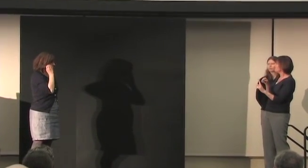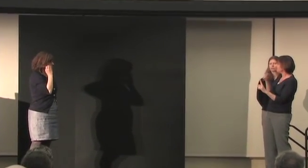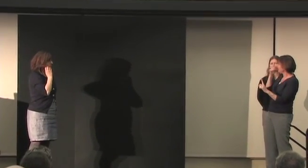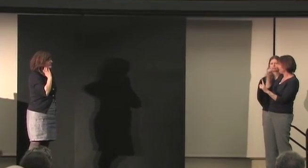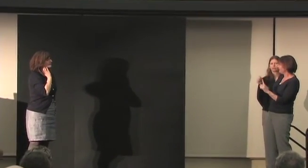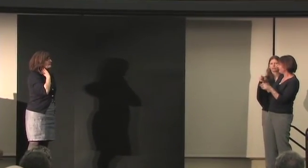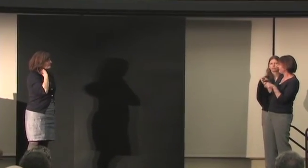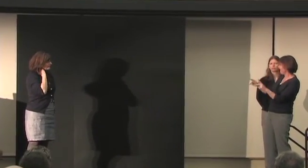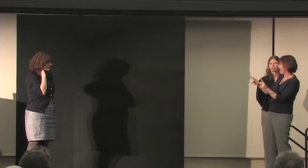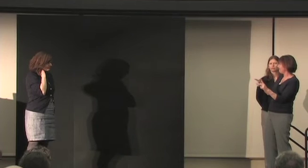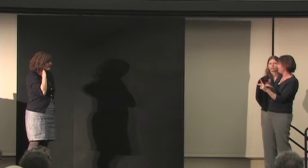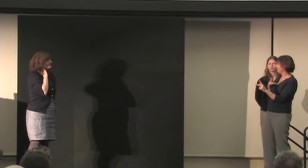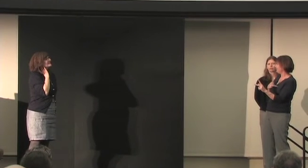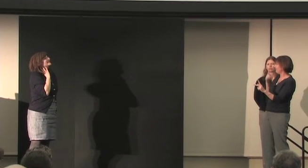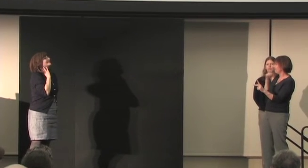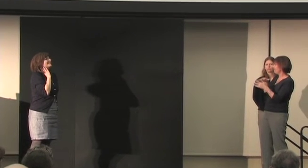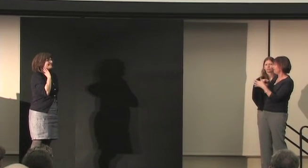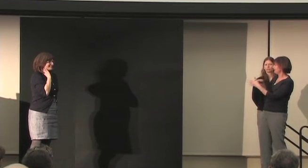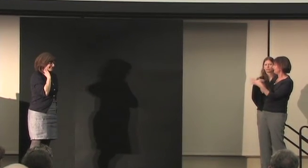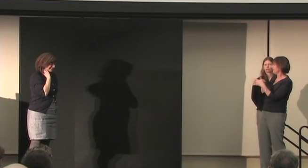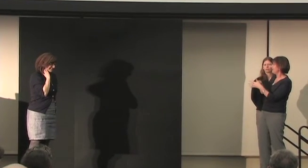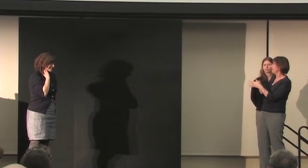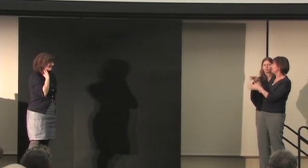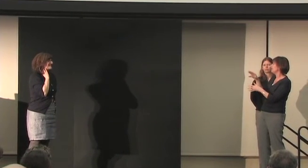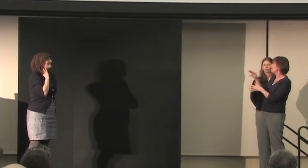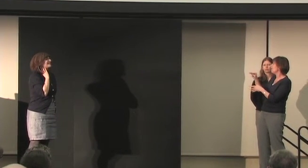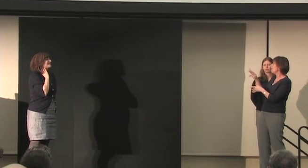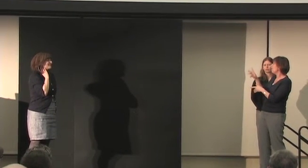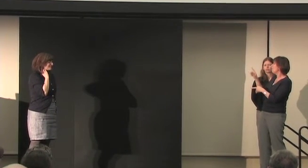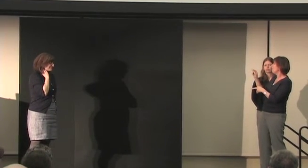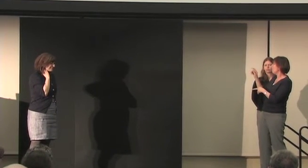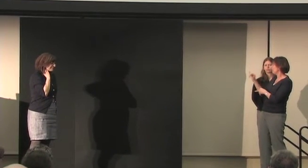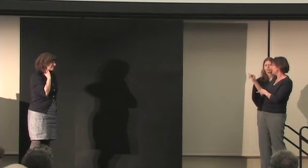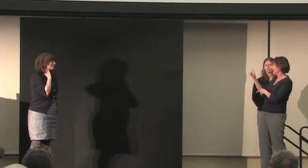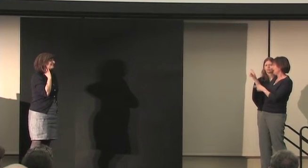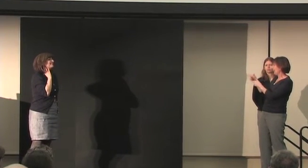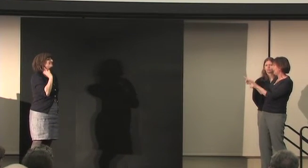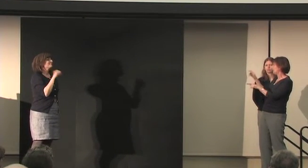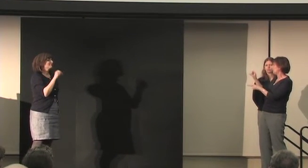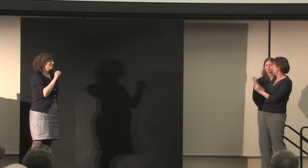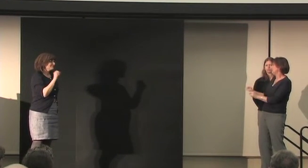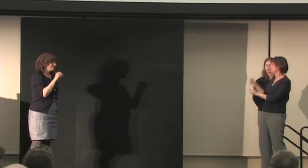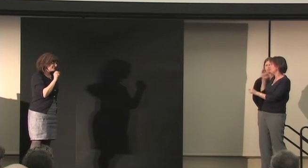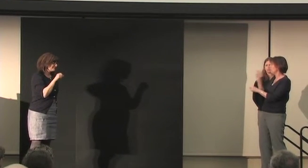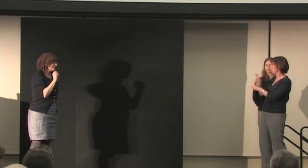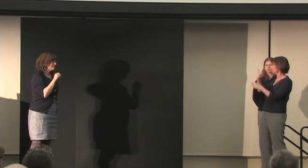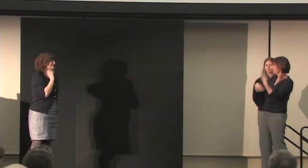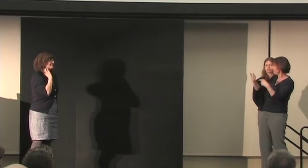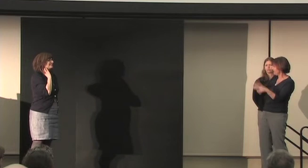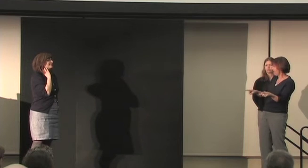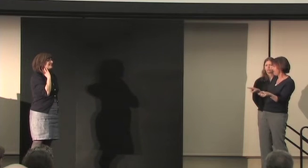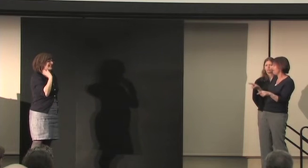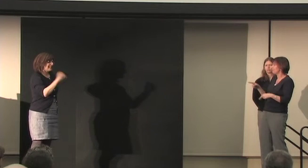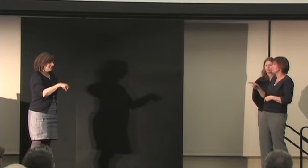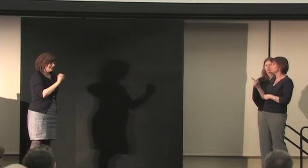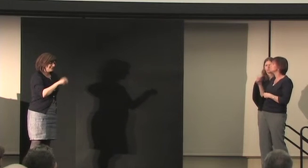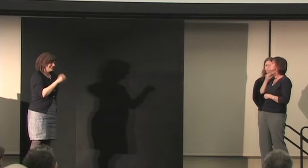opportunity to study multilingualism among users of the sign language I wanted to hear a little bit about how